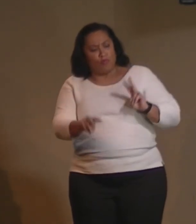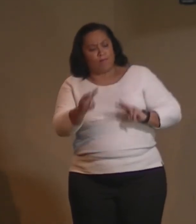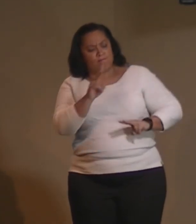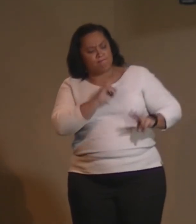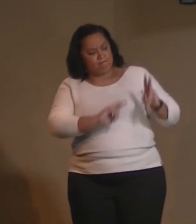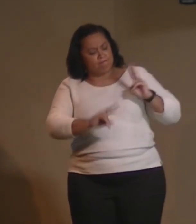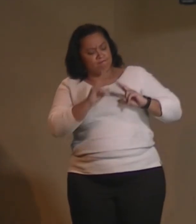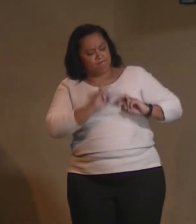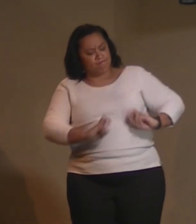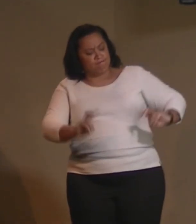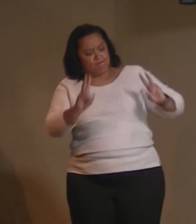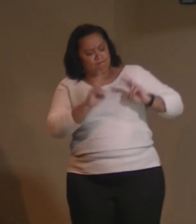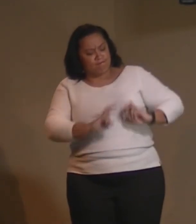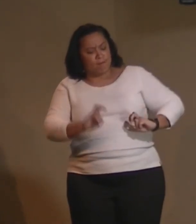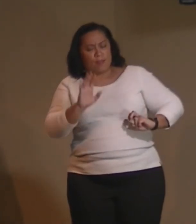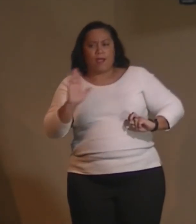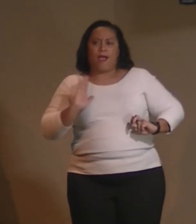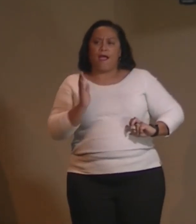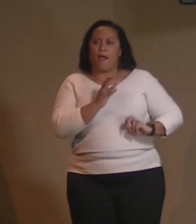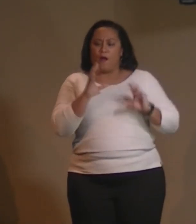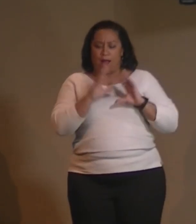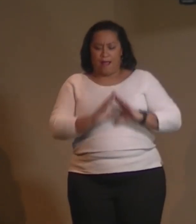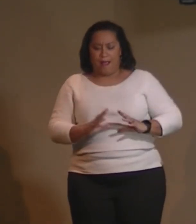actions, follow it backwards.